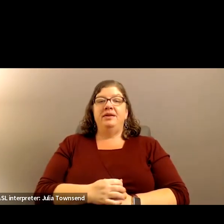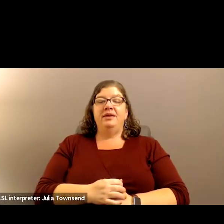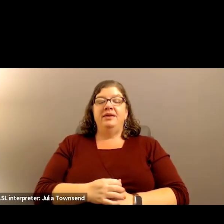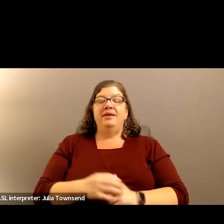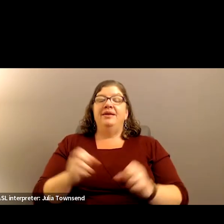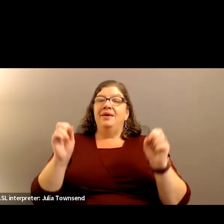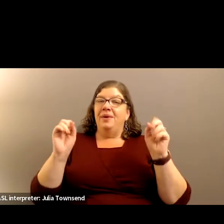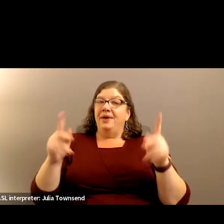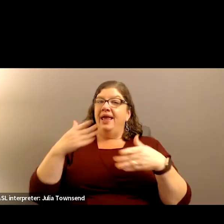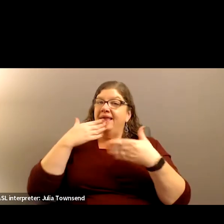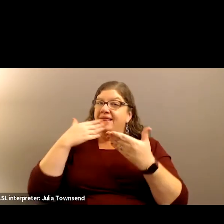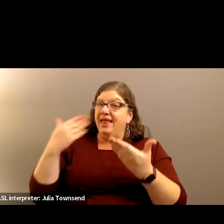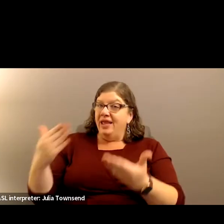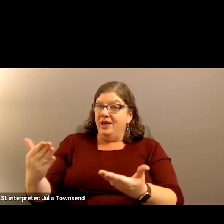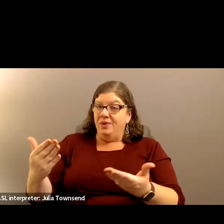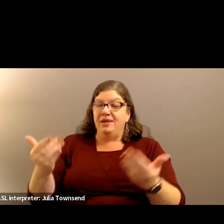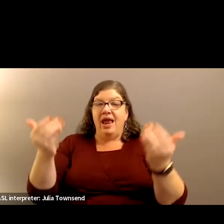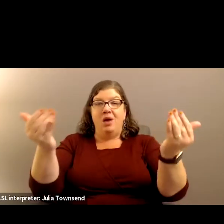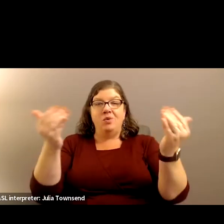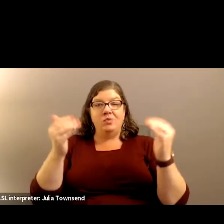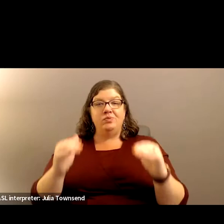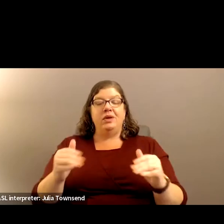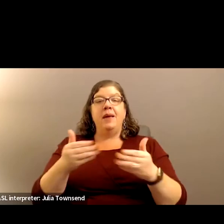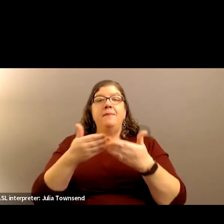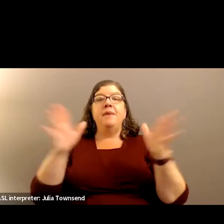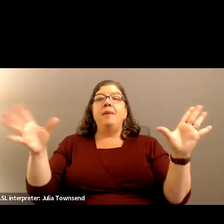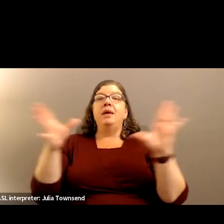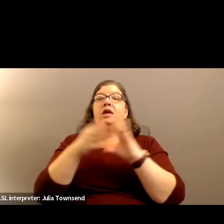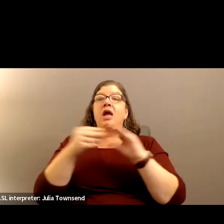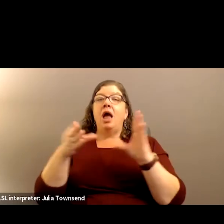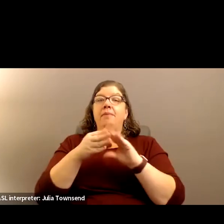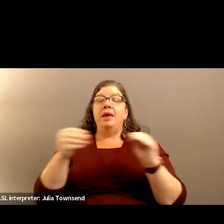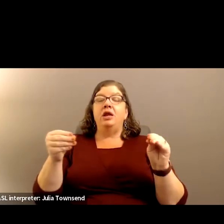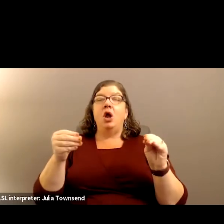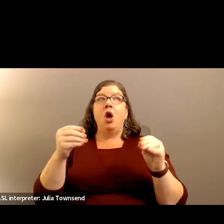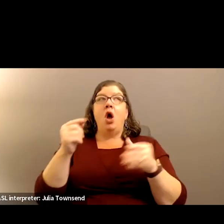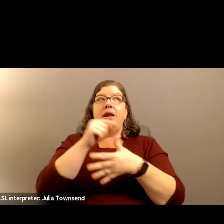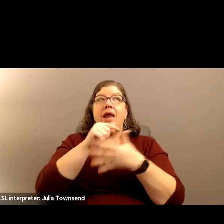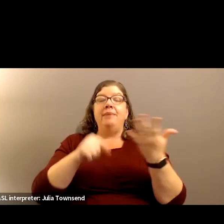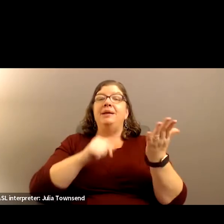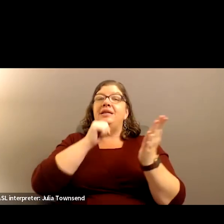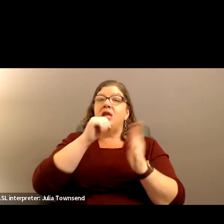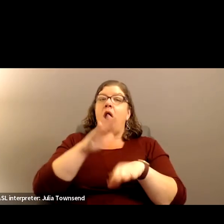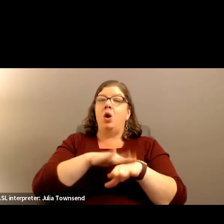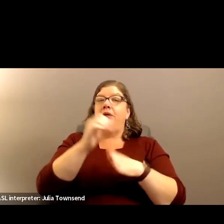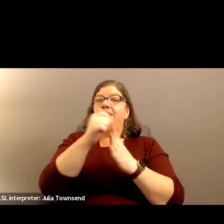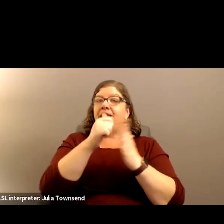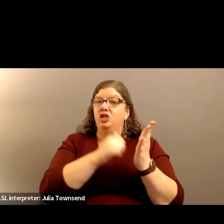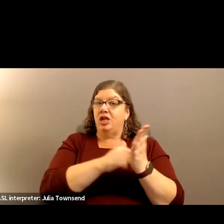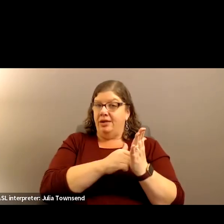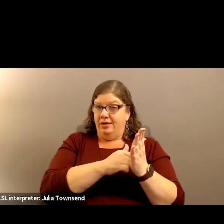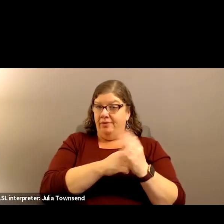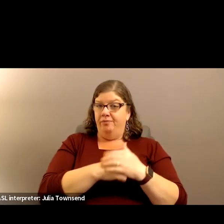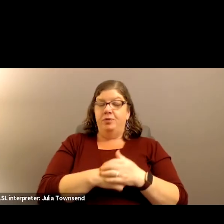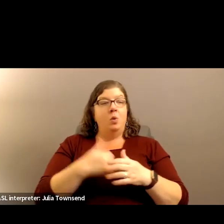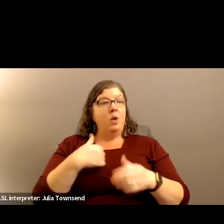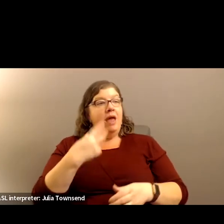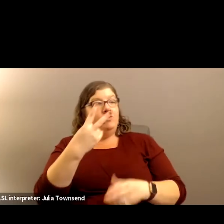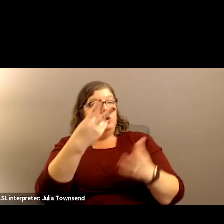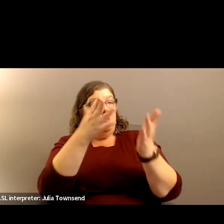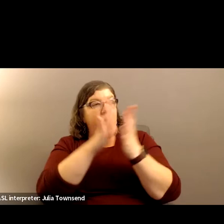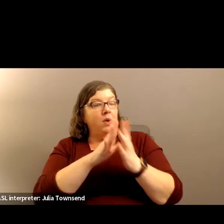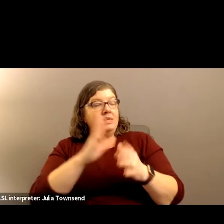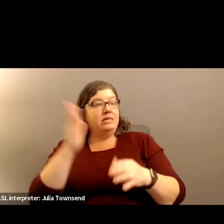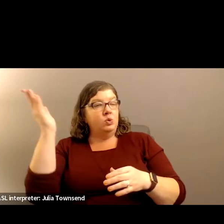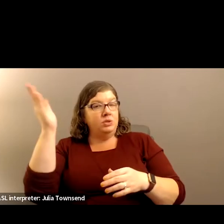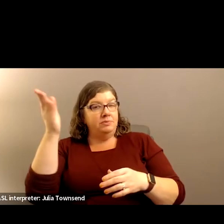Okay. Thank you. We will now go to public comments on non-agenda items. We have two requests to